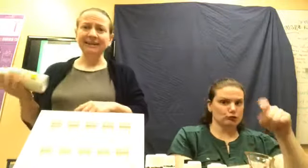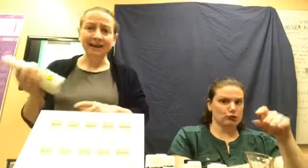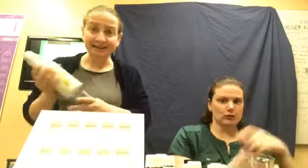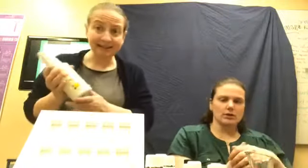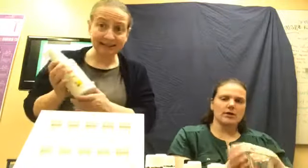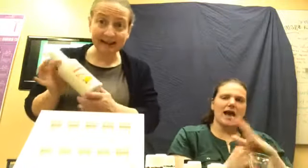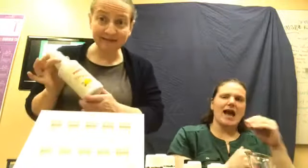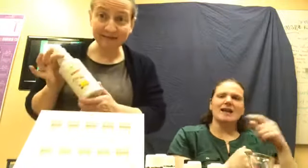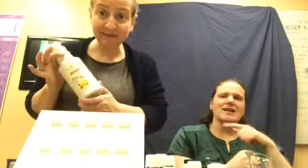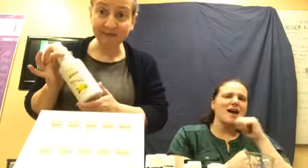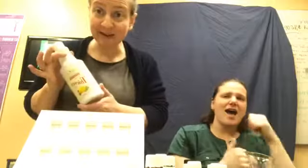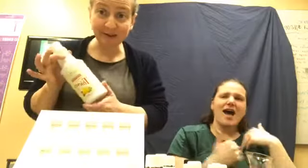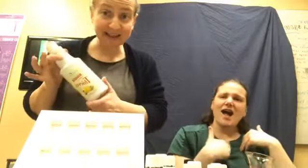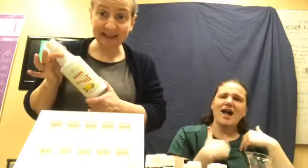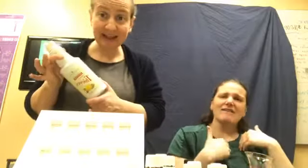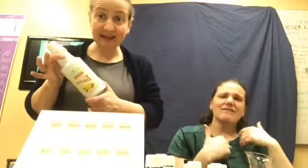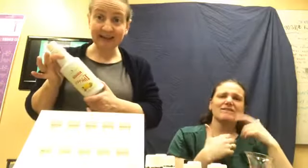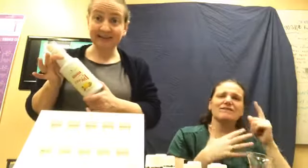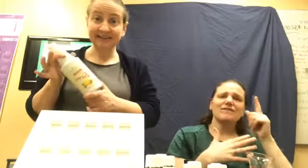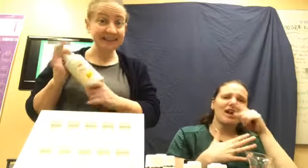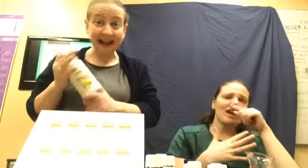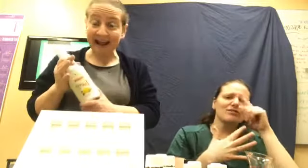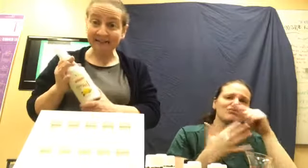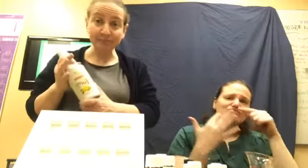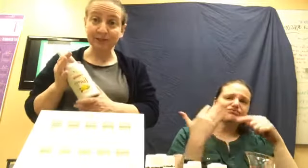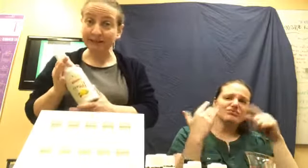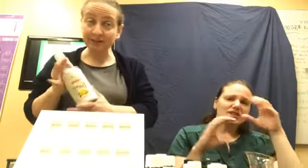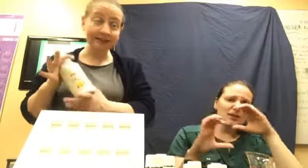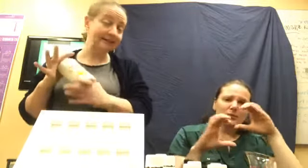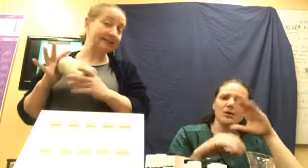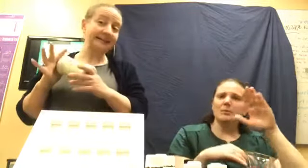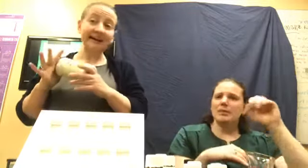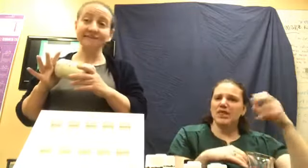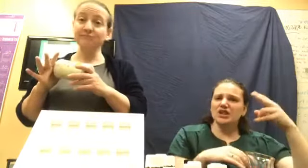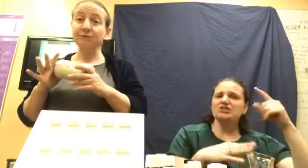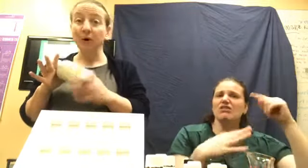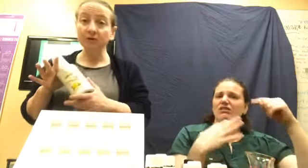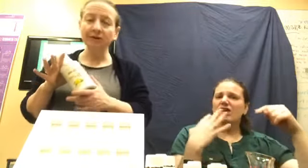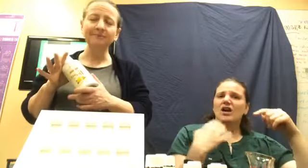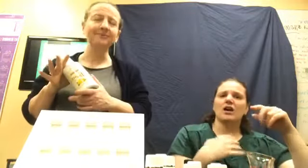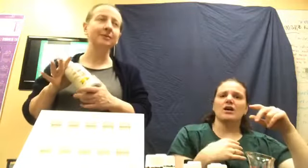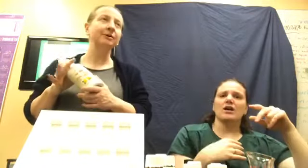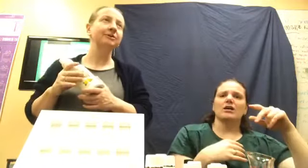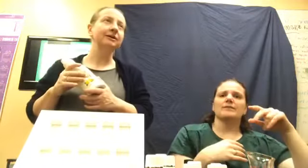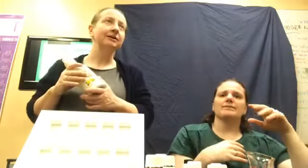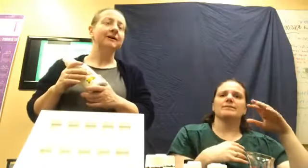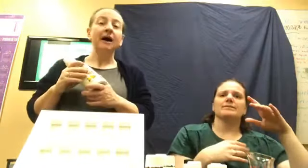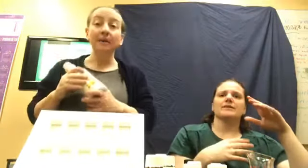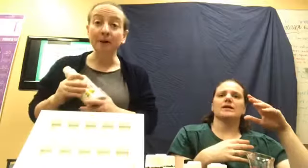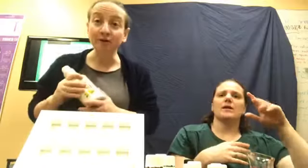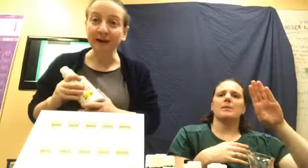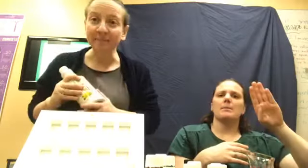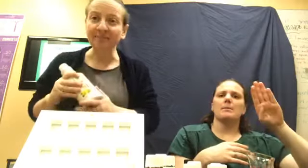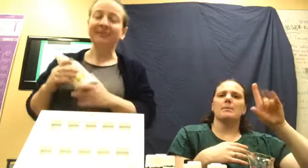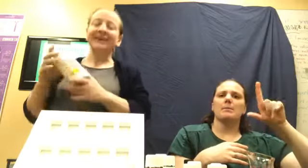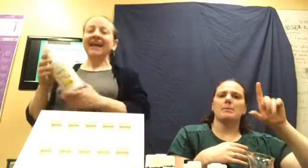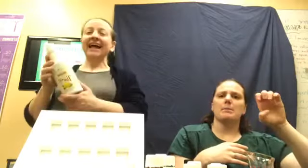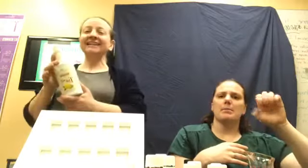has, doesn't have those synthetic things. doesn't have bleach and it doesn't have pneumonia, pneumonia, ammonia. And it